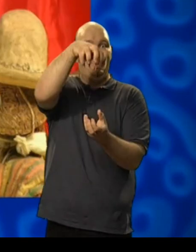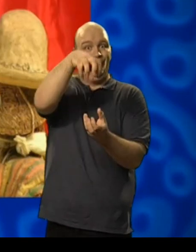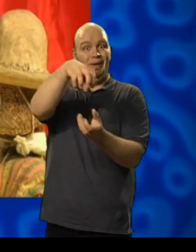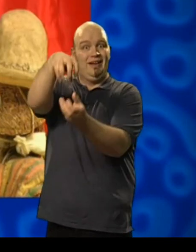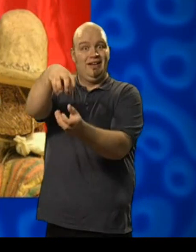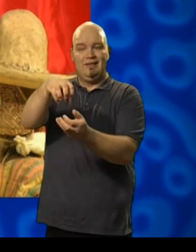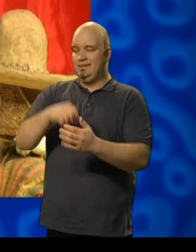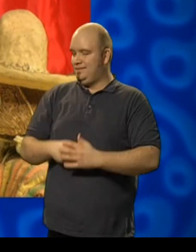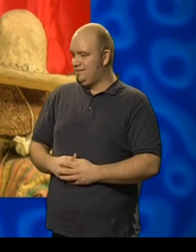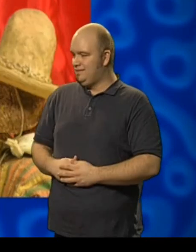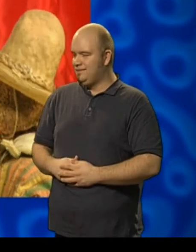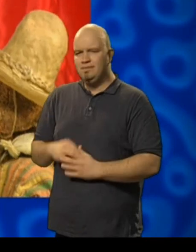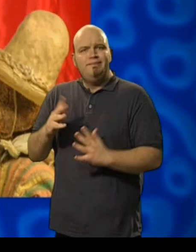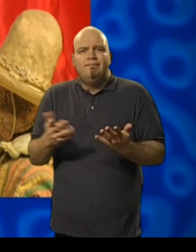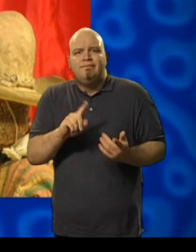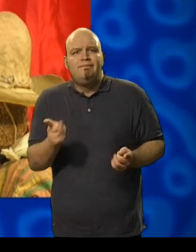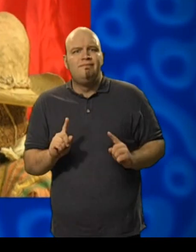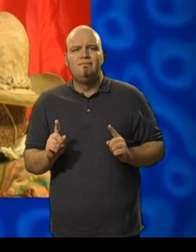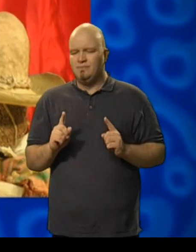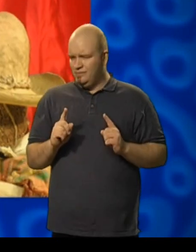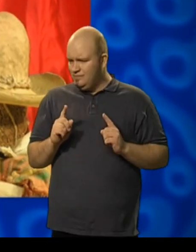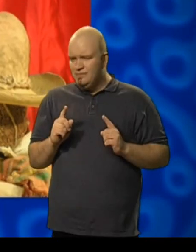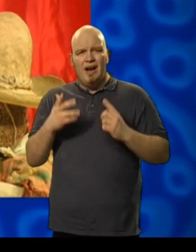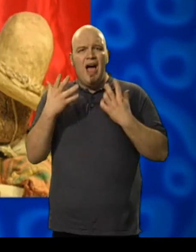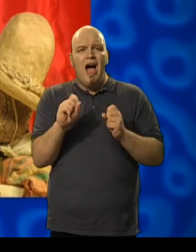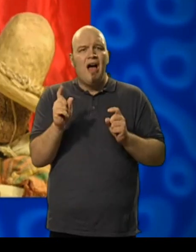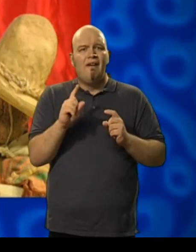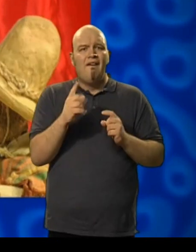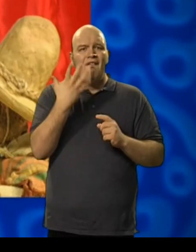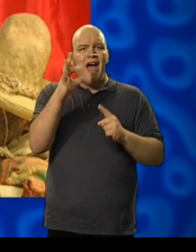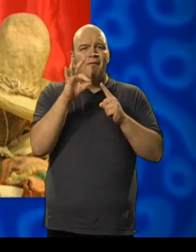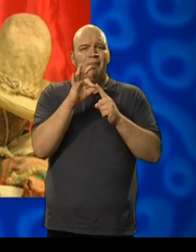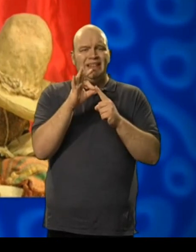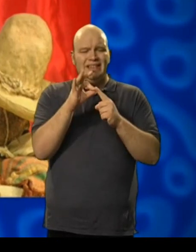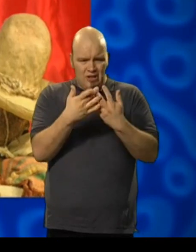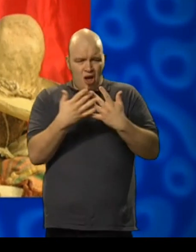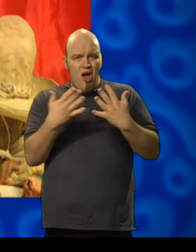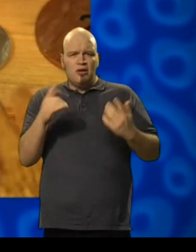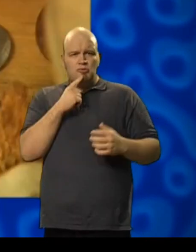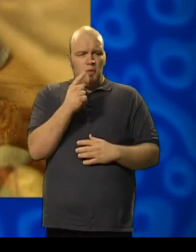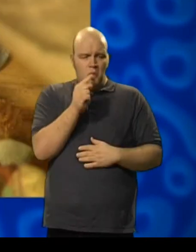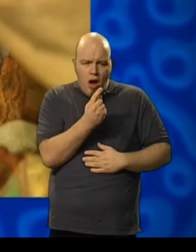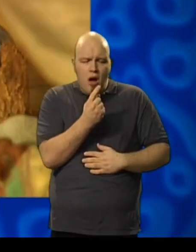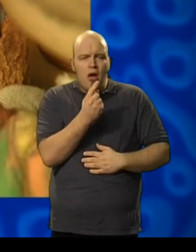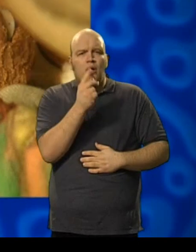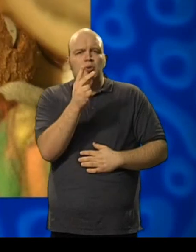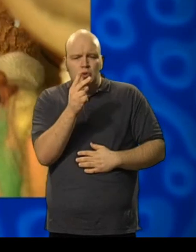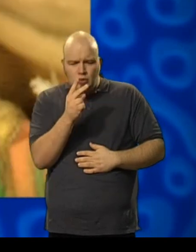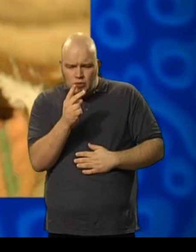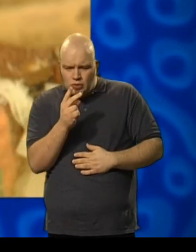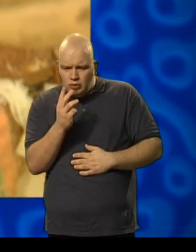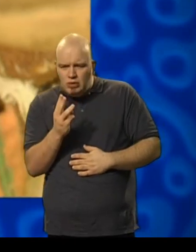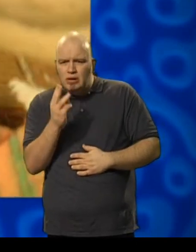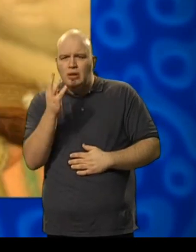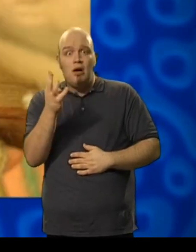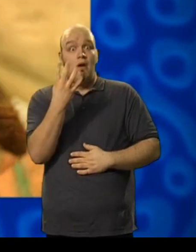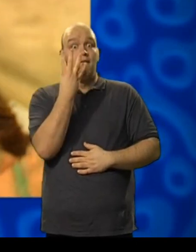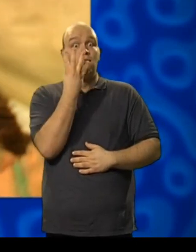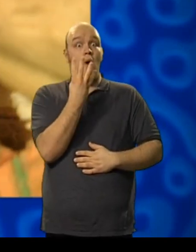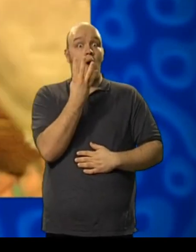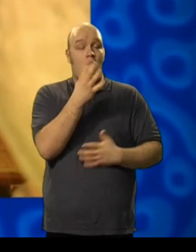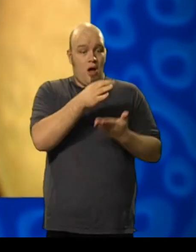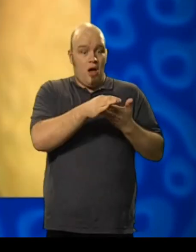Now, what else? There are lots of five-pence pieces. And one, two, three,